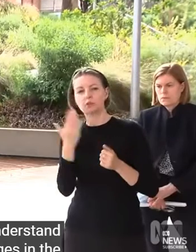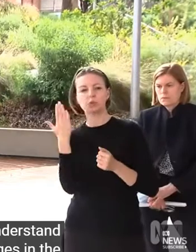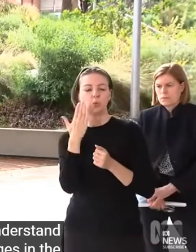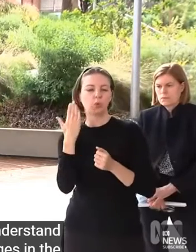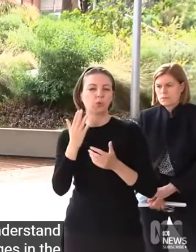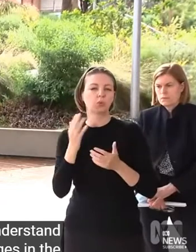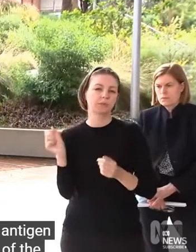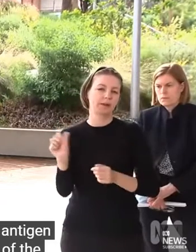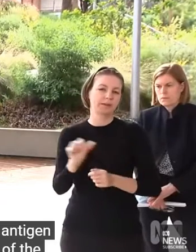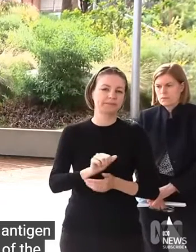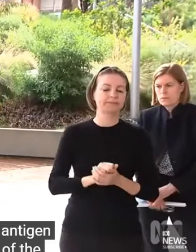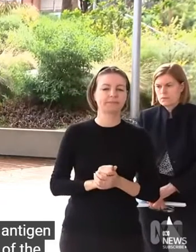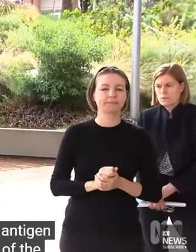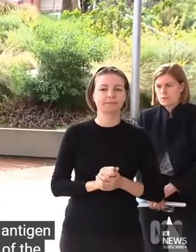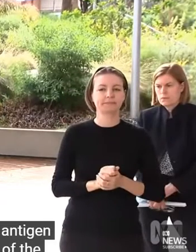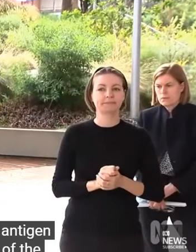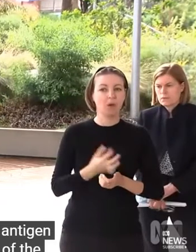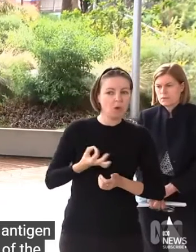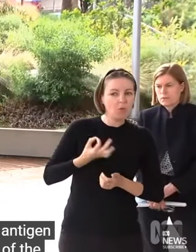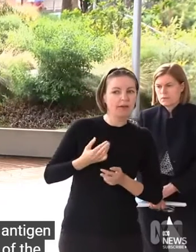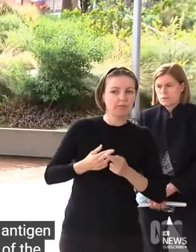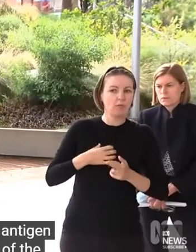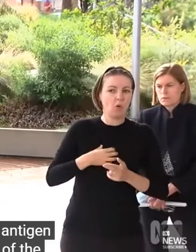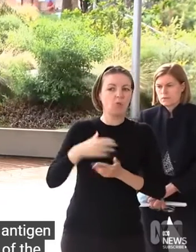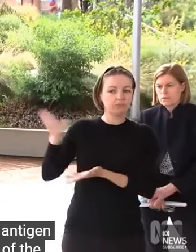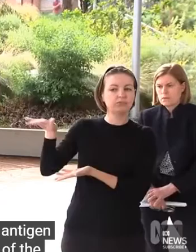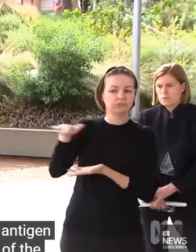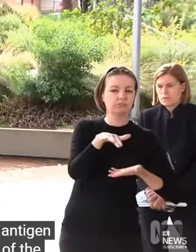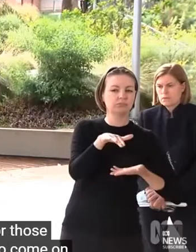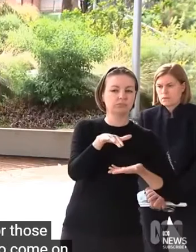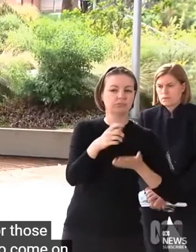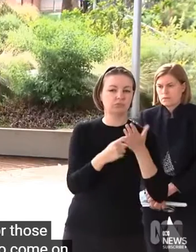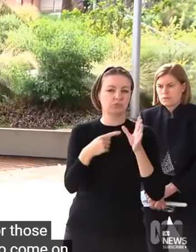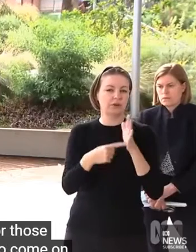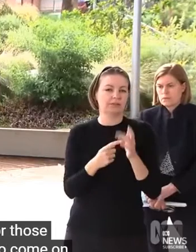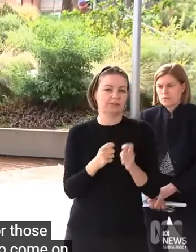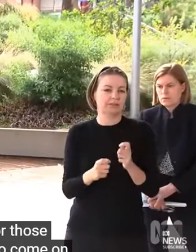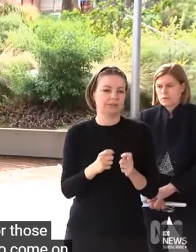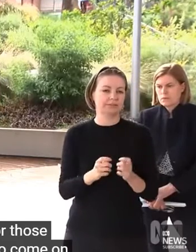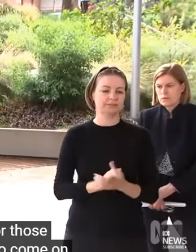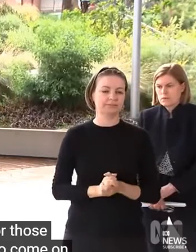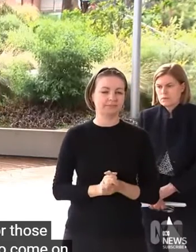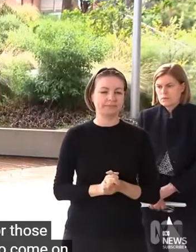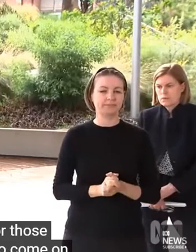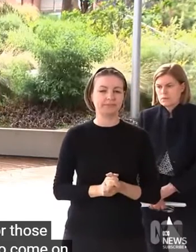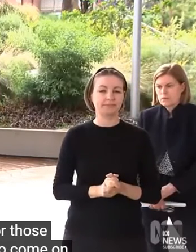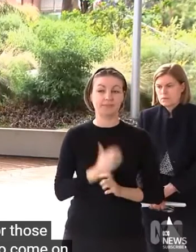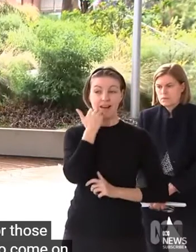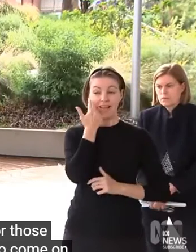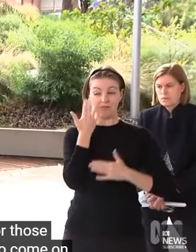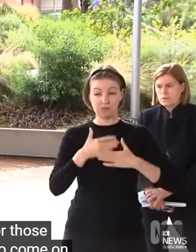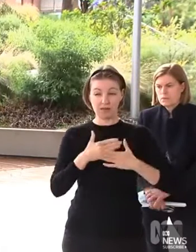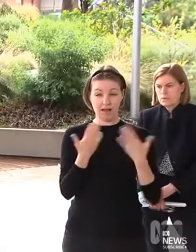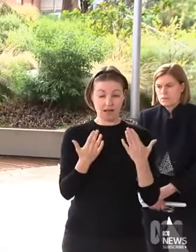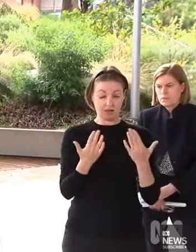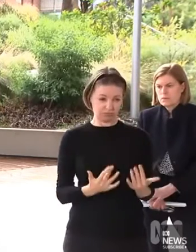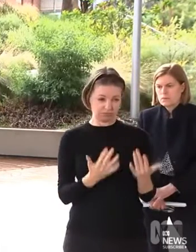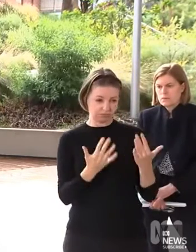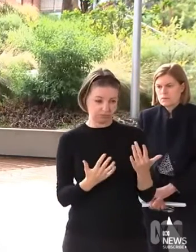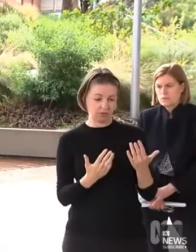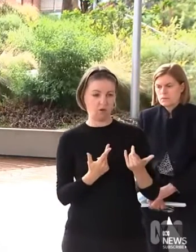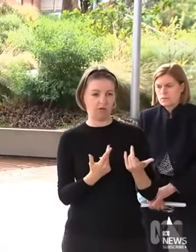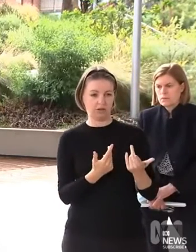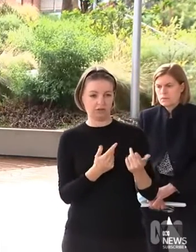for those private supply chains to come on board. When I'm looking at the testing numbers each day, what's also